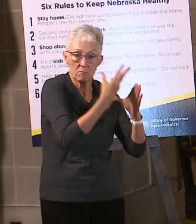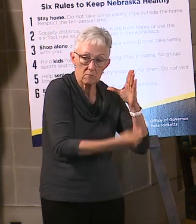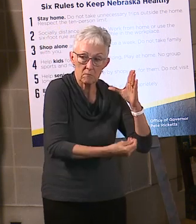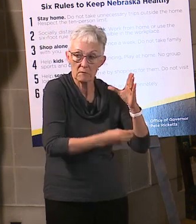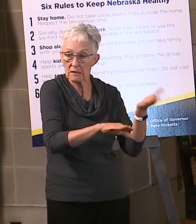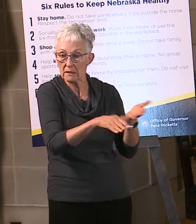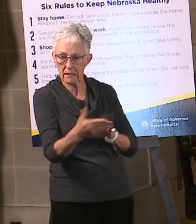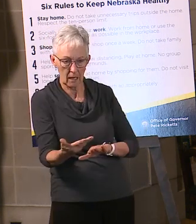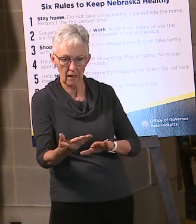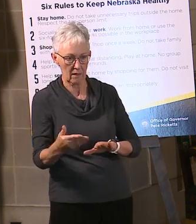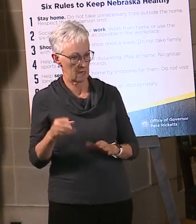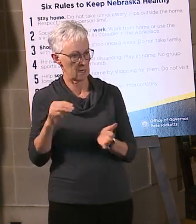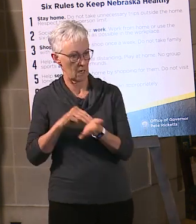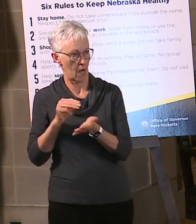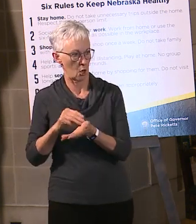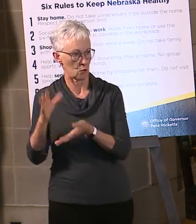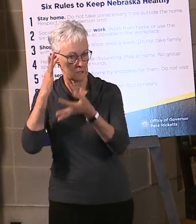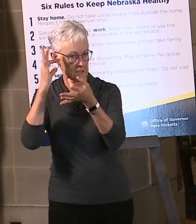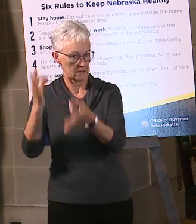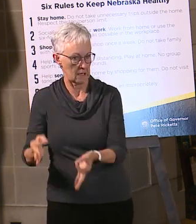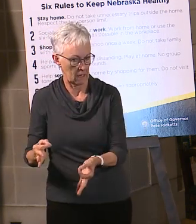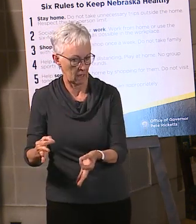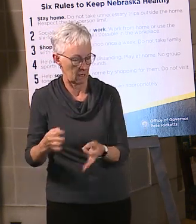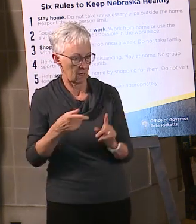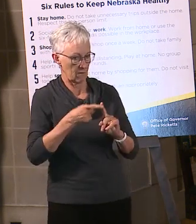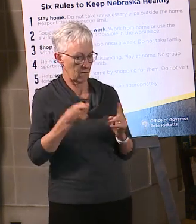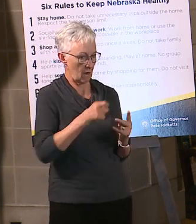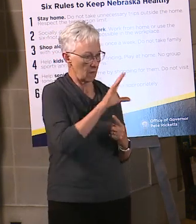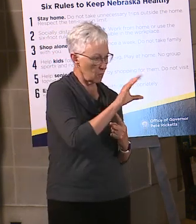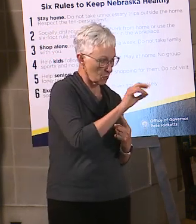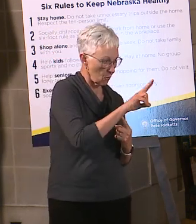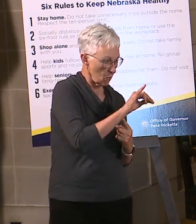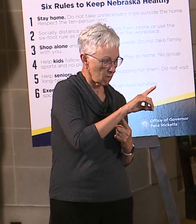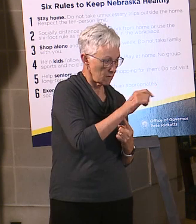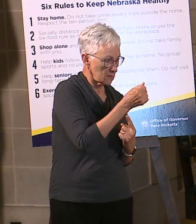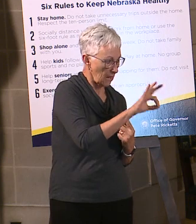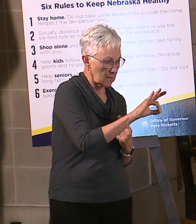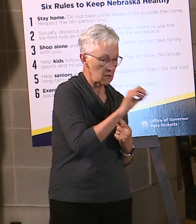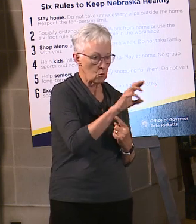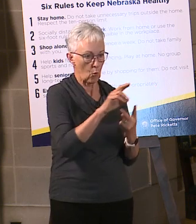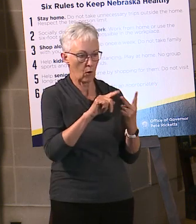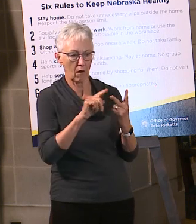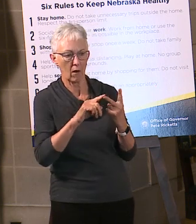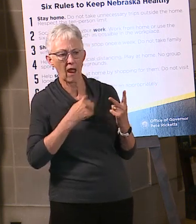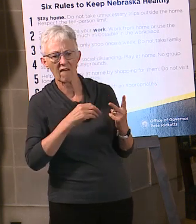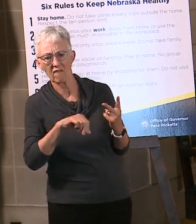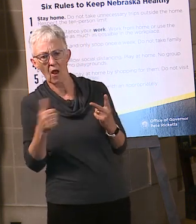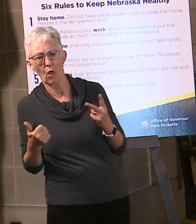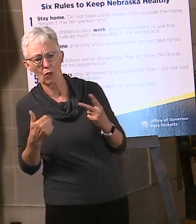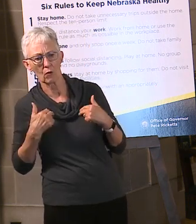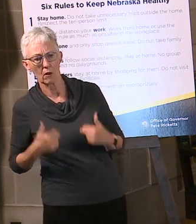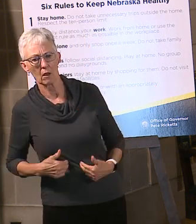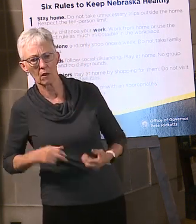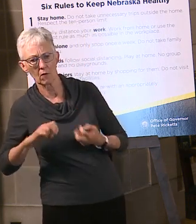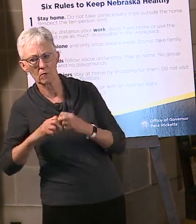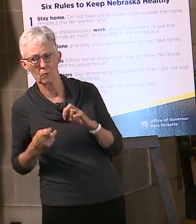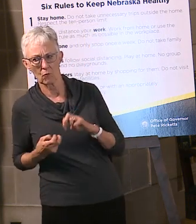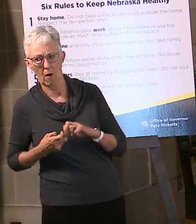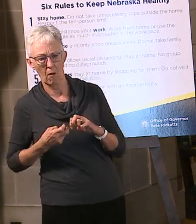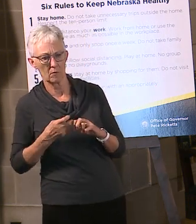decide what the cause of death was and we'll report what they decide. So that's what we've been doing at the state,